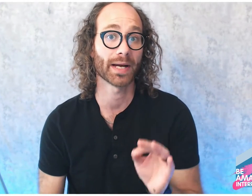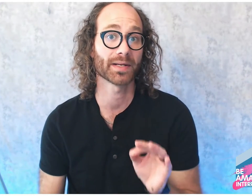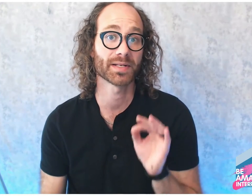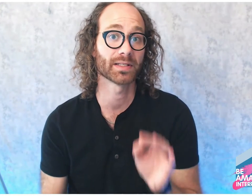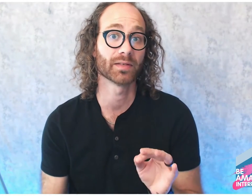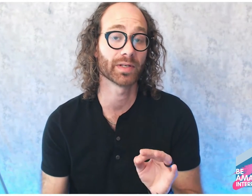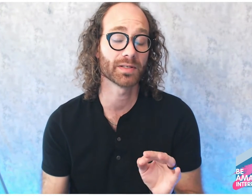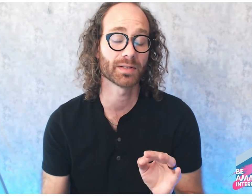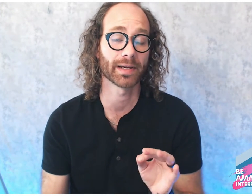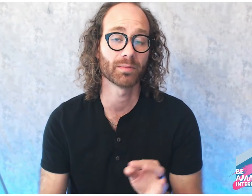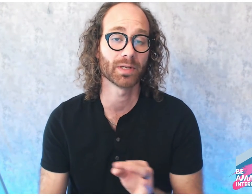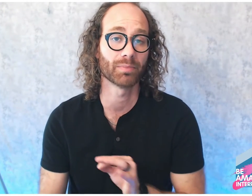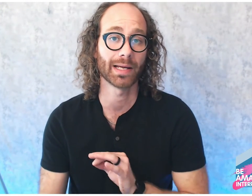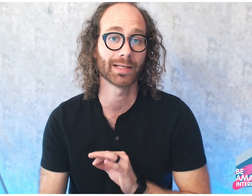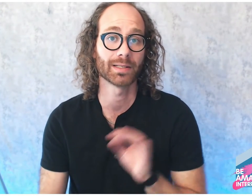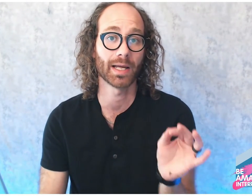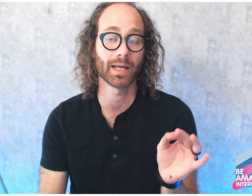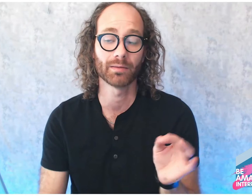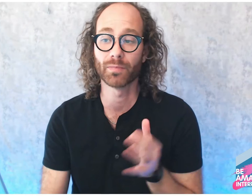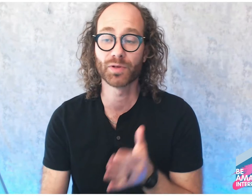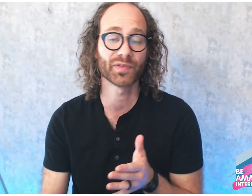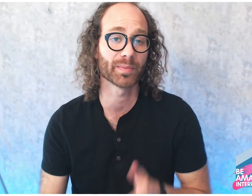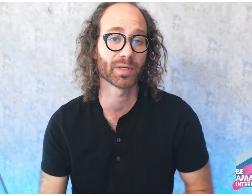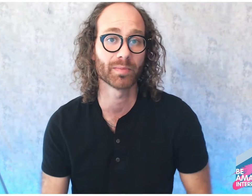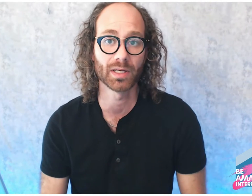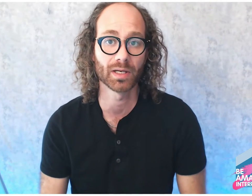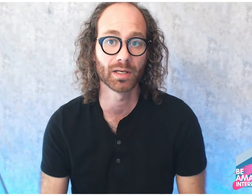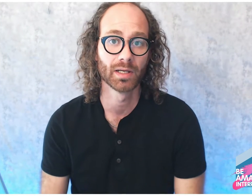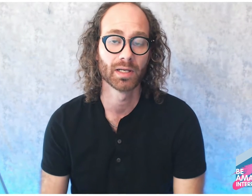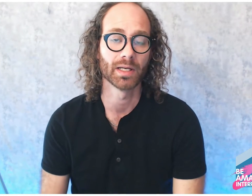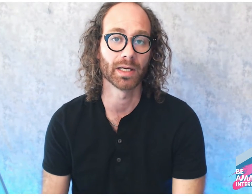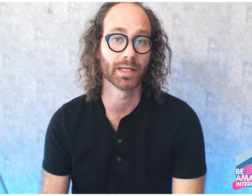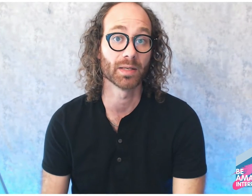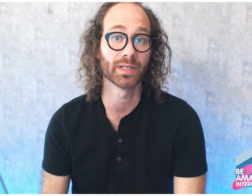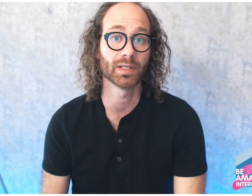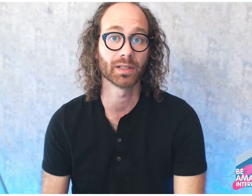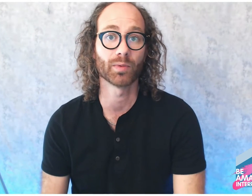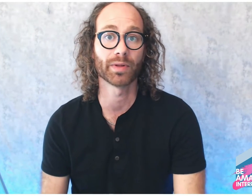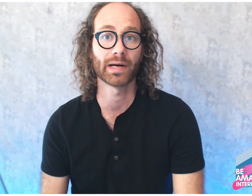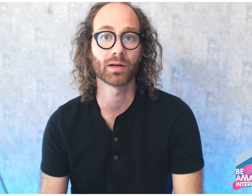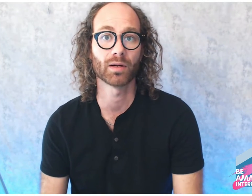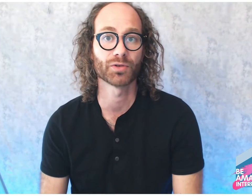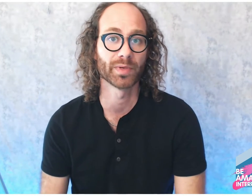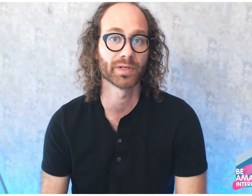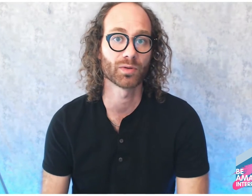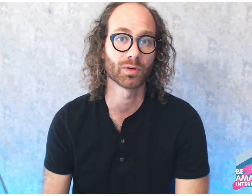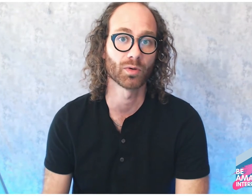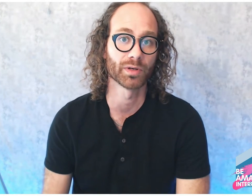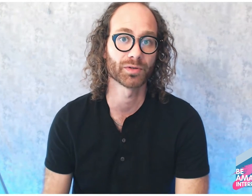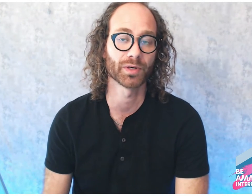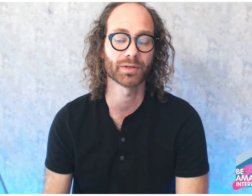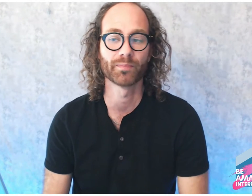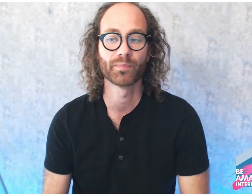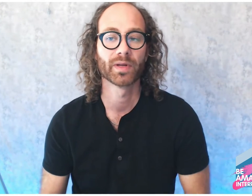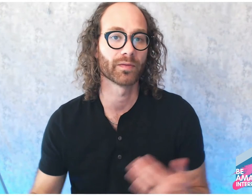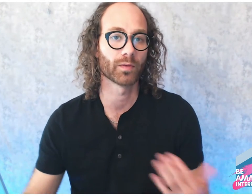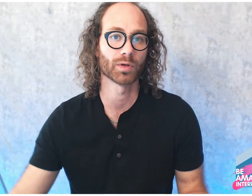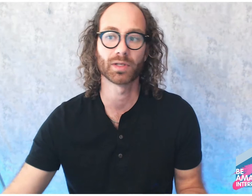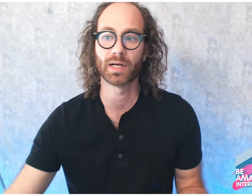activities that can be applied today. Most of them can be done independently without a coach or mentor or instructor. Of course a lot of these